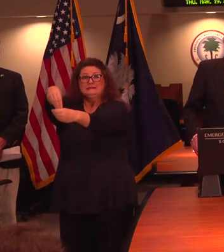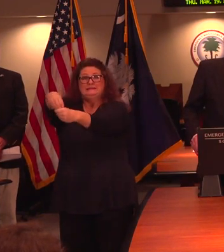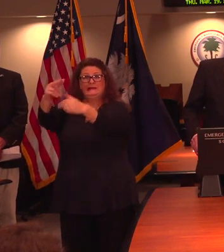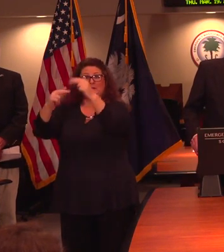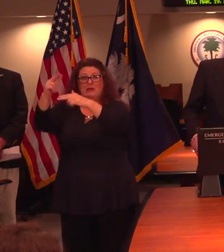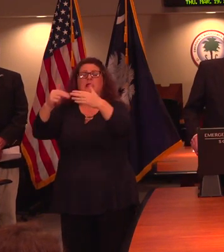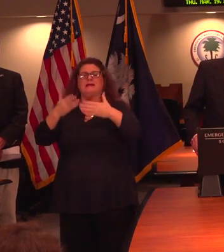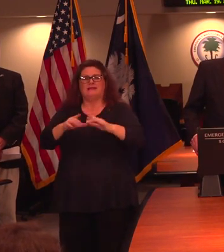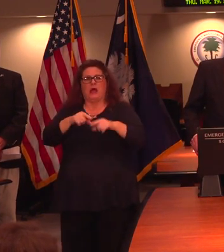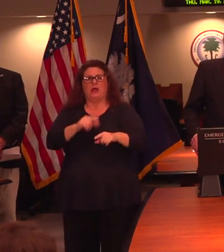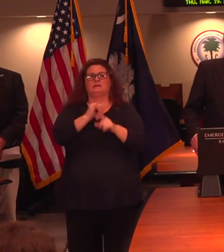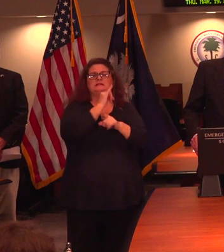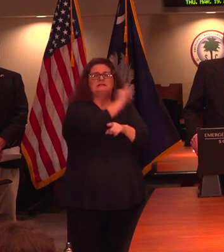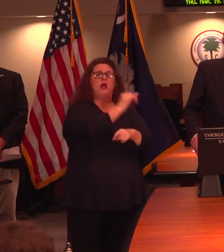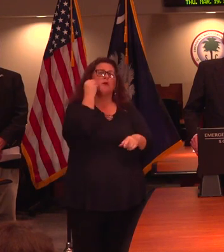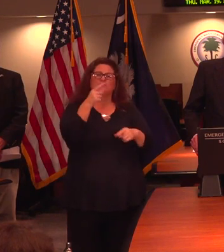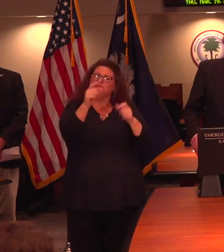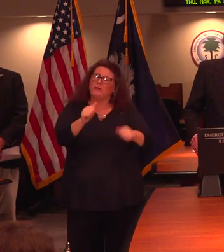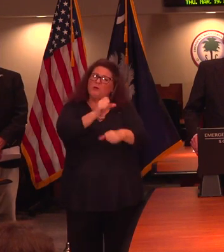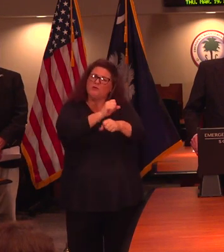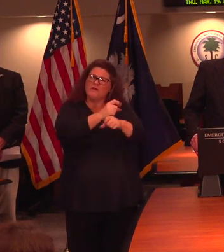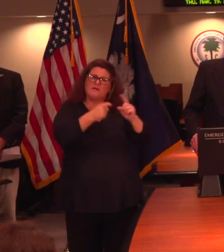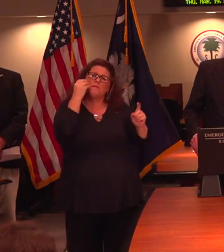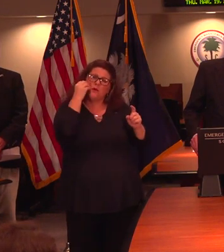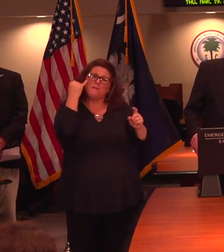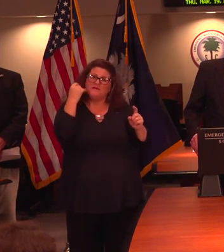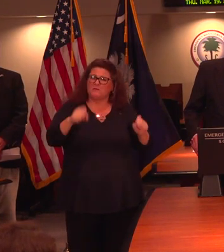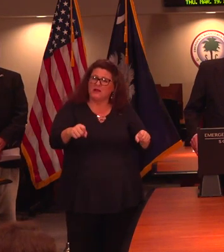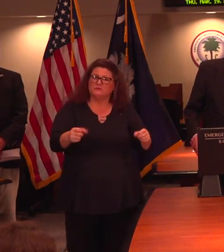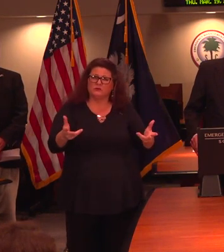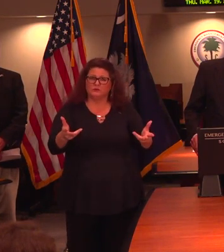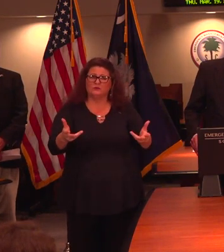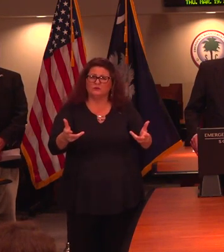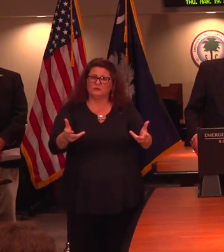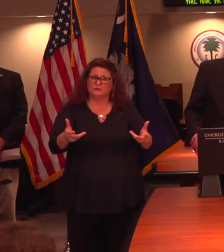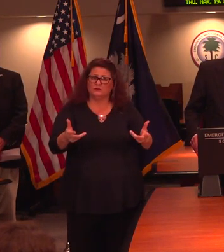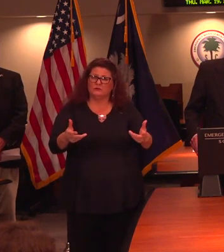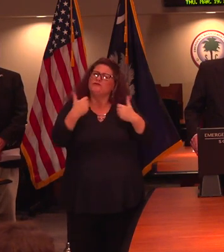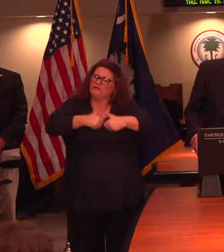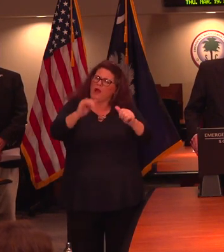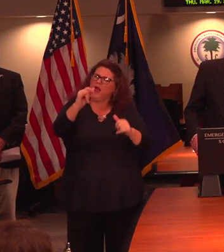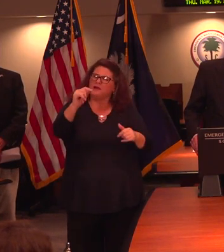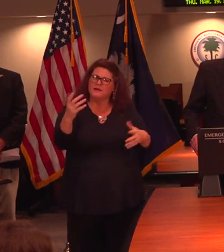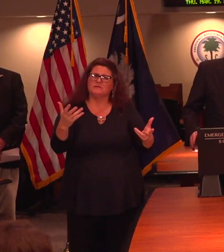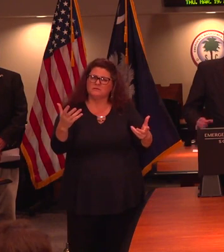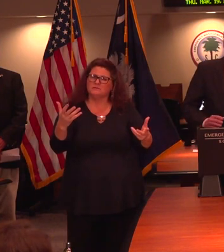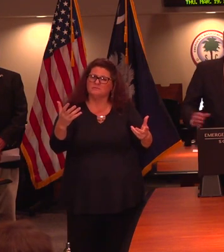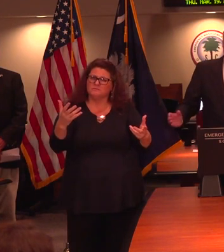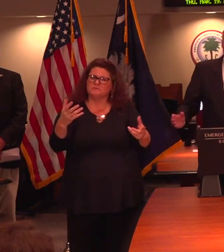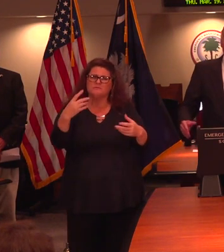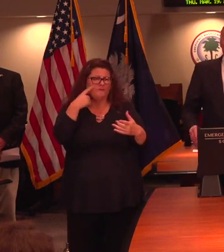There are a lot of ways that you can work from home. And this is a good opportunity to explore that and do it to the maximum extent.